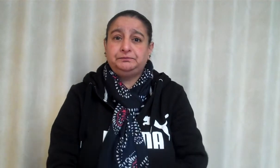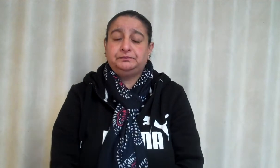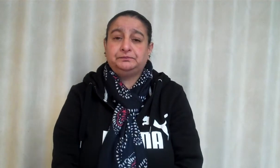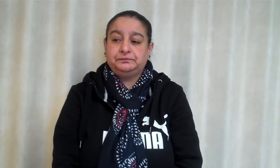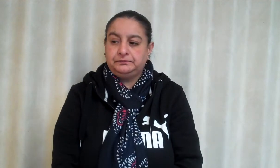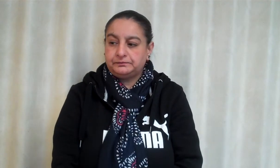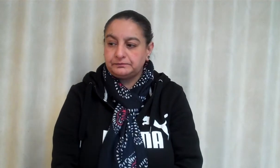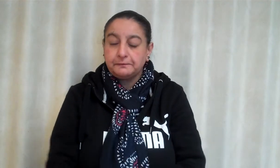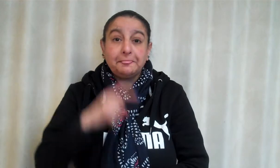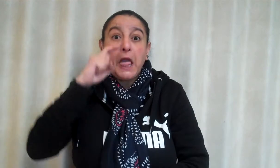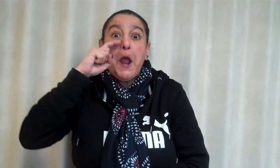ran.